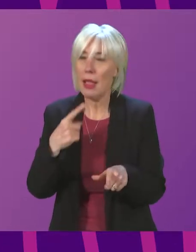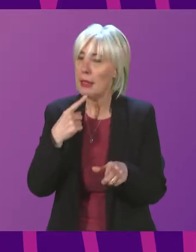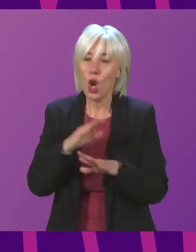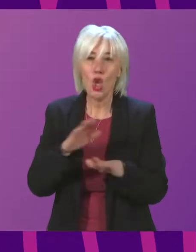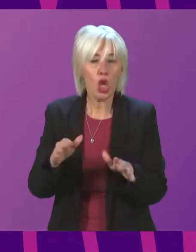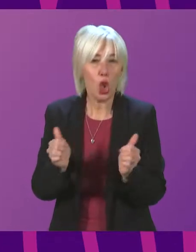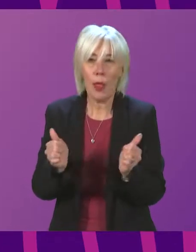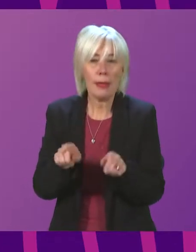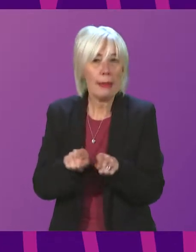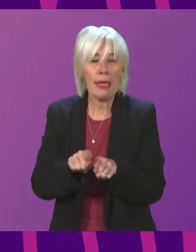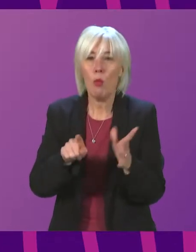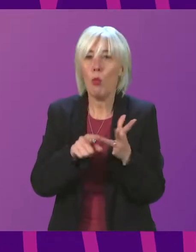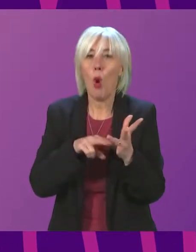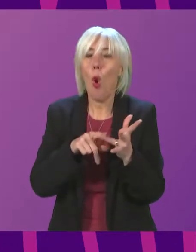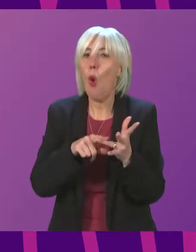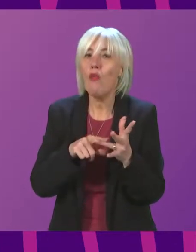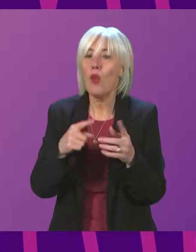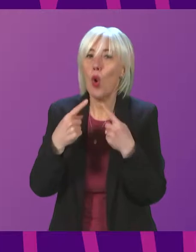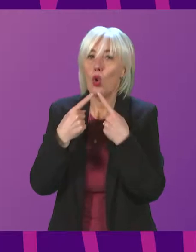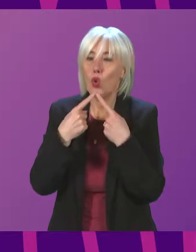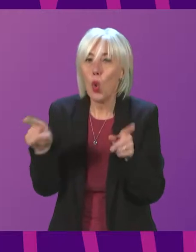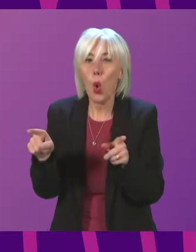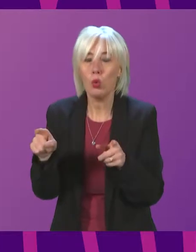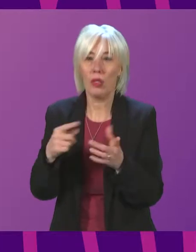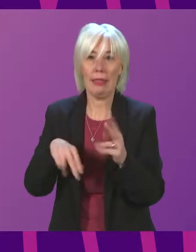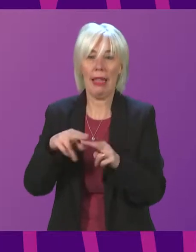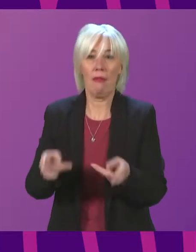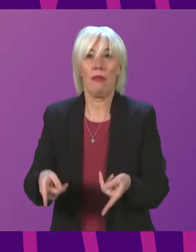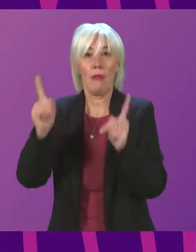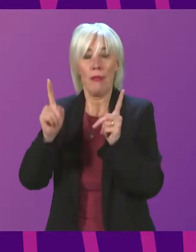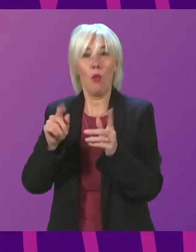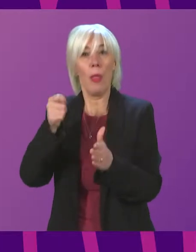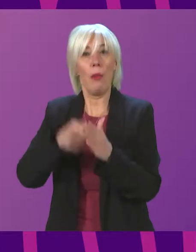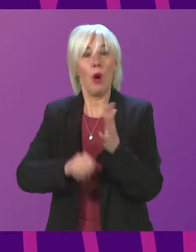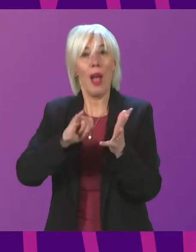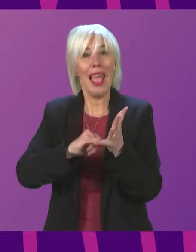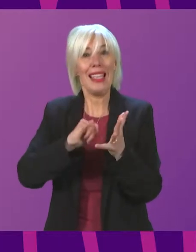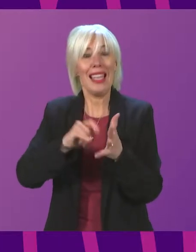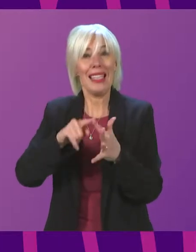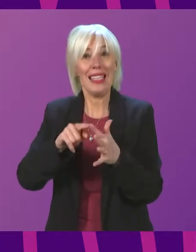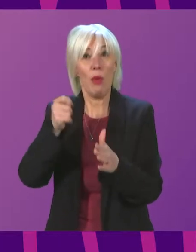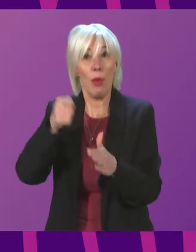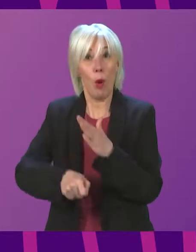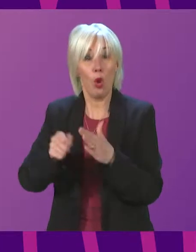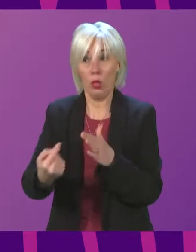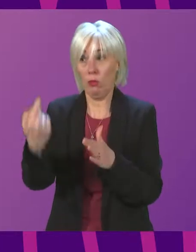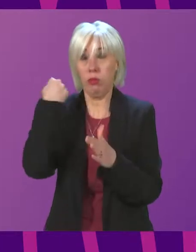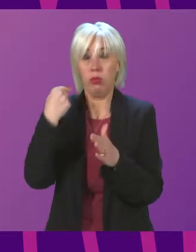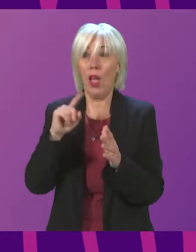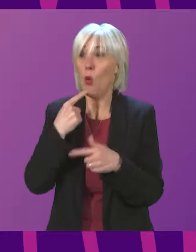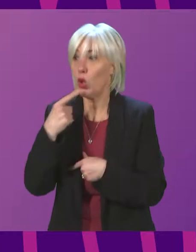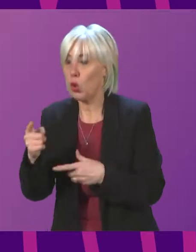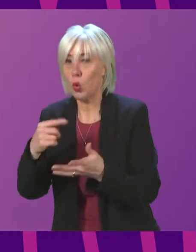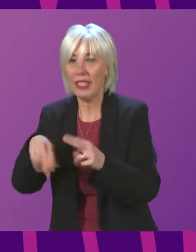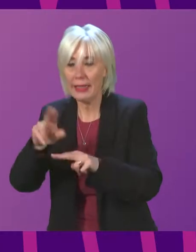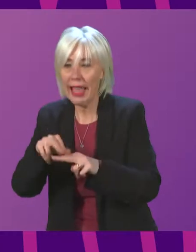senior management at Ovo told employees and politicians when they bought over the SSE retail arm? And what support will the Scottish